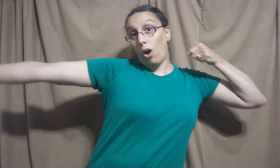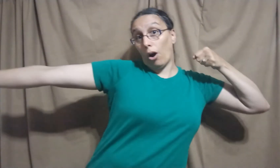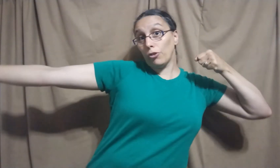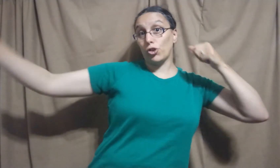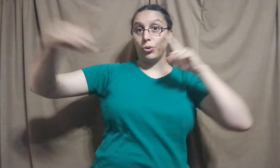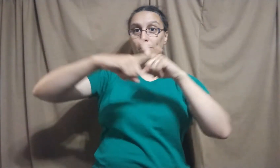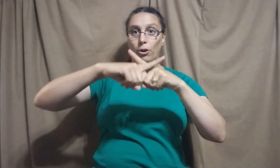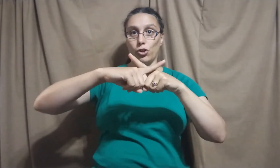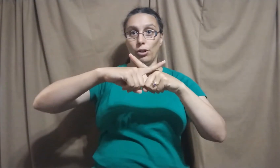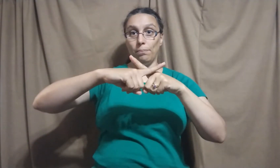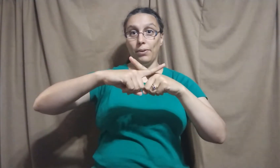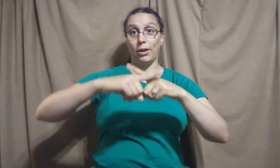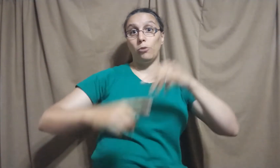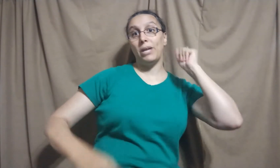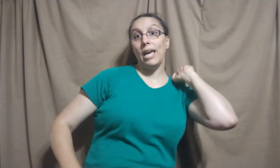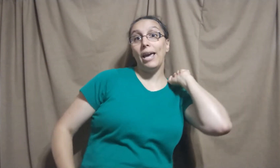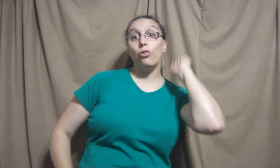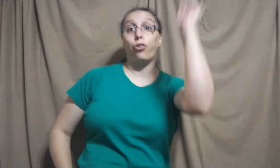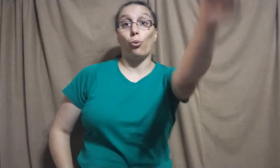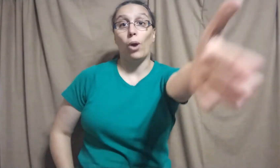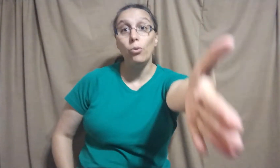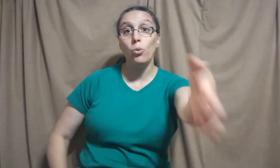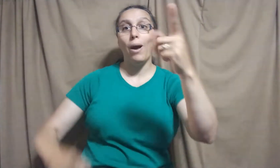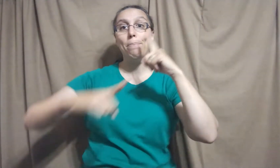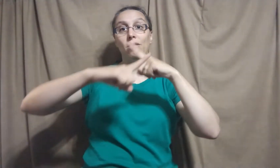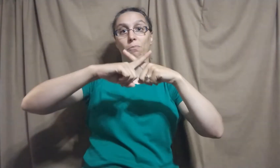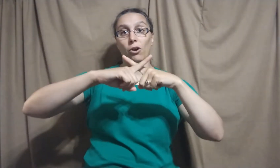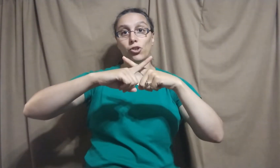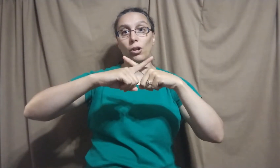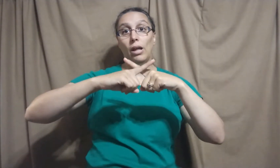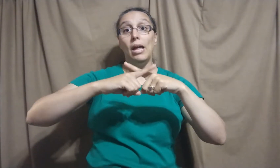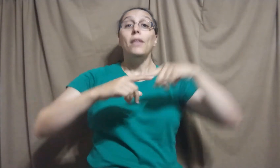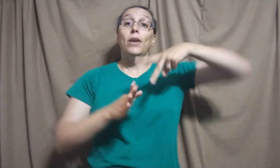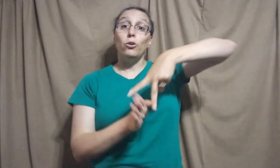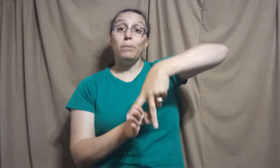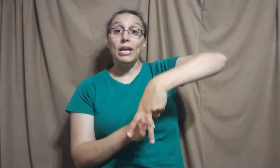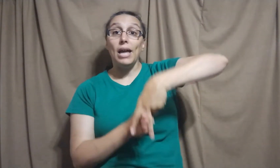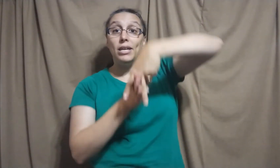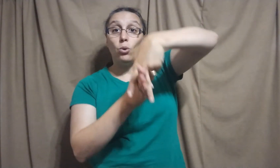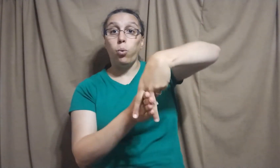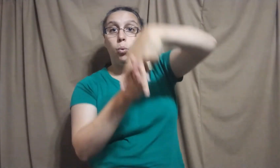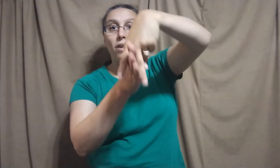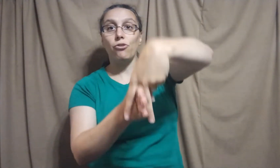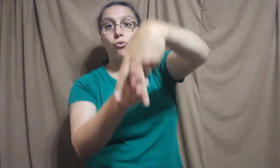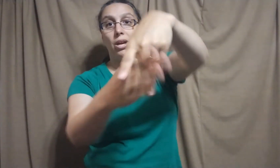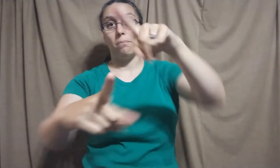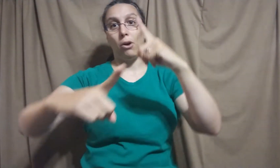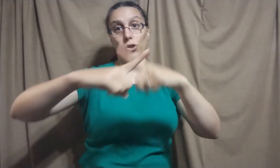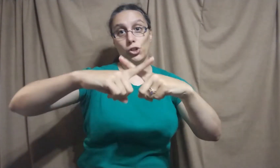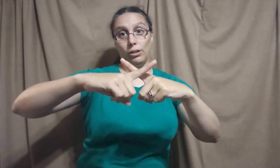archery marshal. They could be a throne weapons marshal. They could be an equestrian marshal.